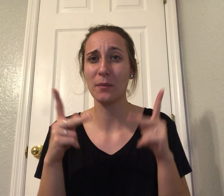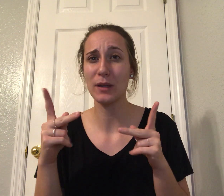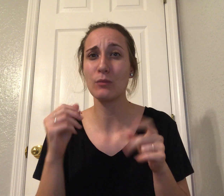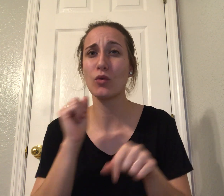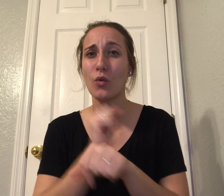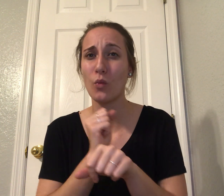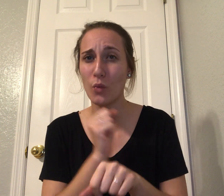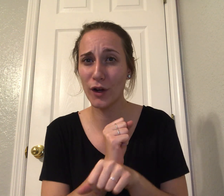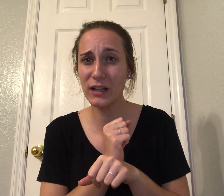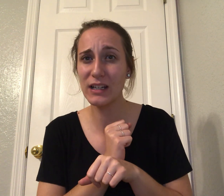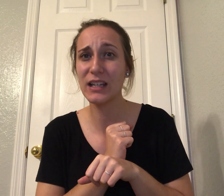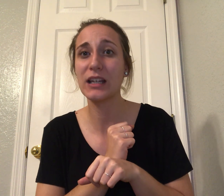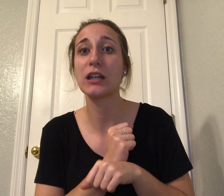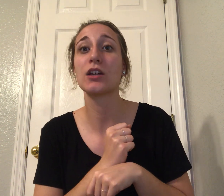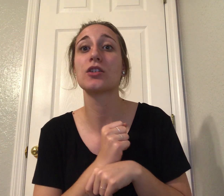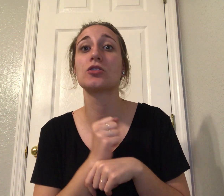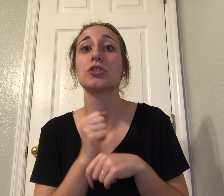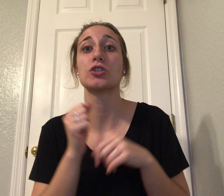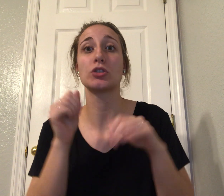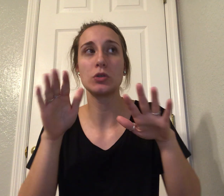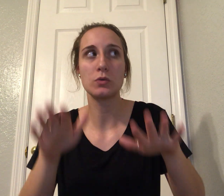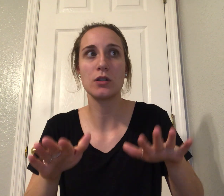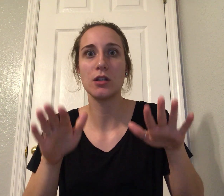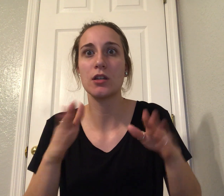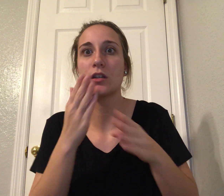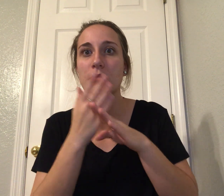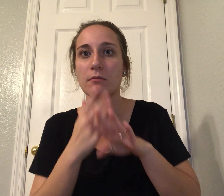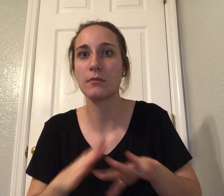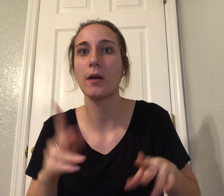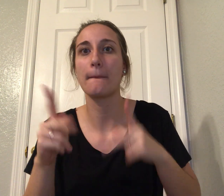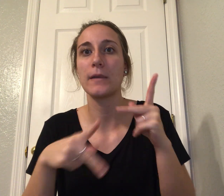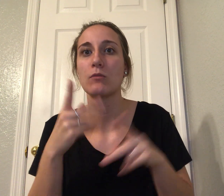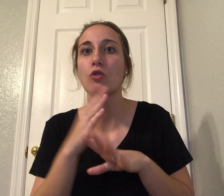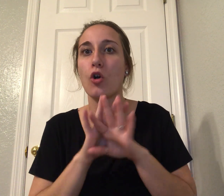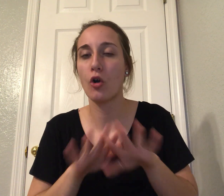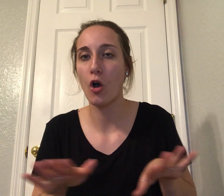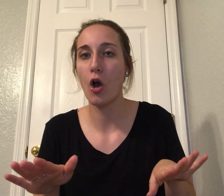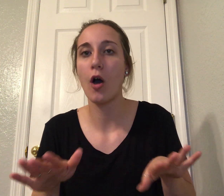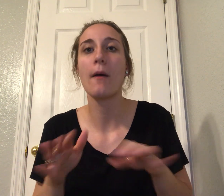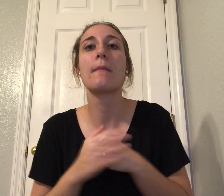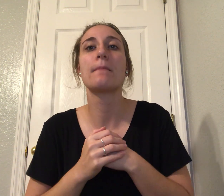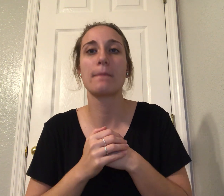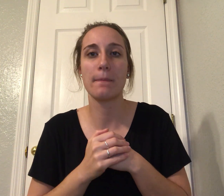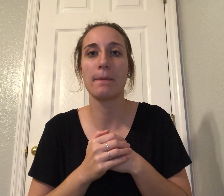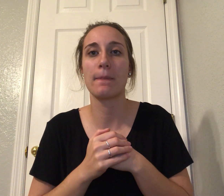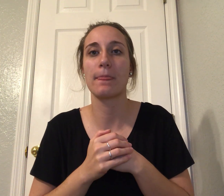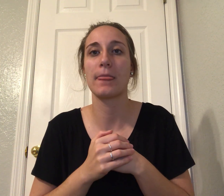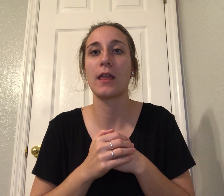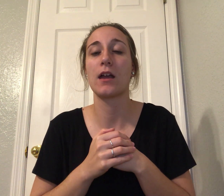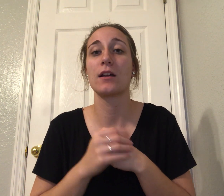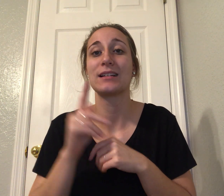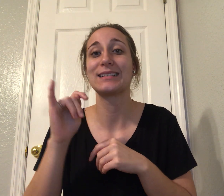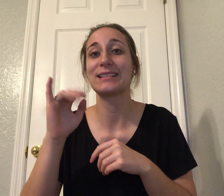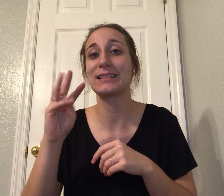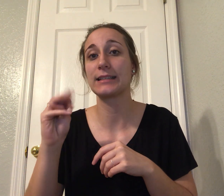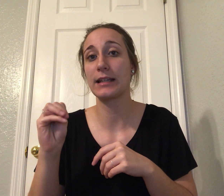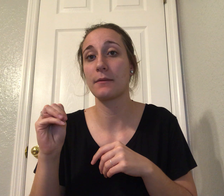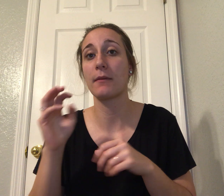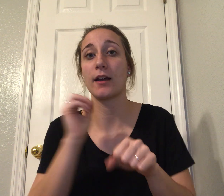resolution groups are also sounding the alarm. Tim Phillips is the founder of the non-profit Beyond Conflict. He's worked in places like South Africa